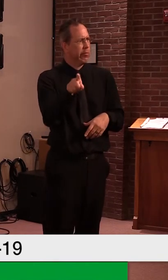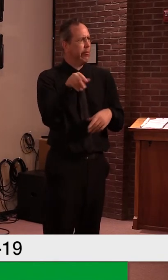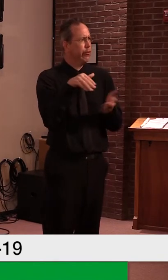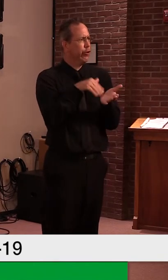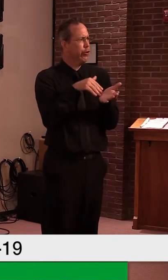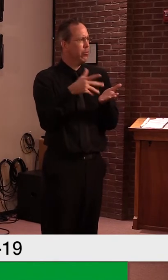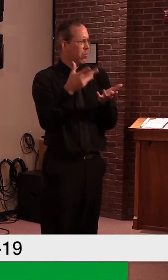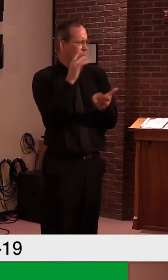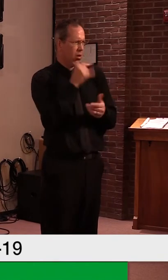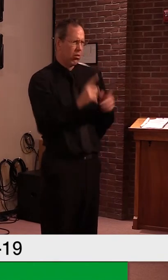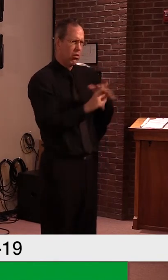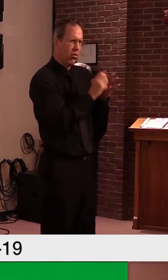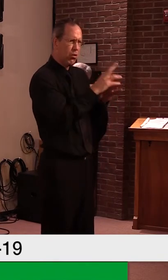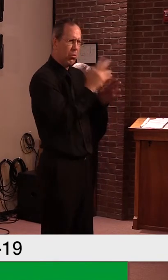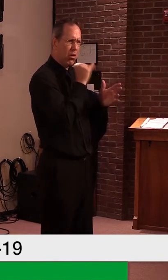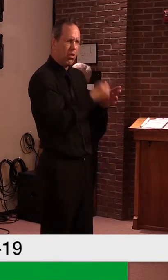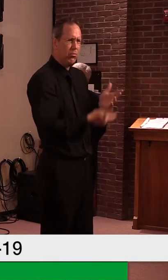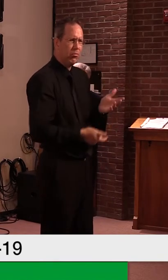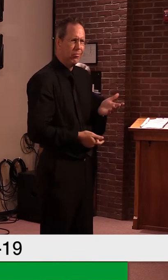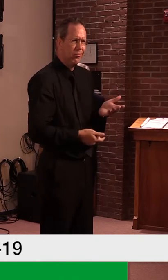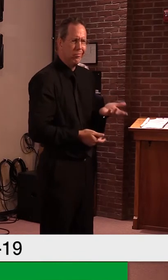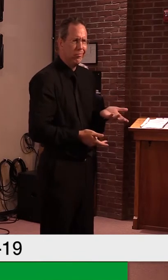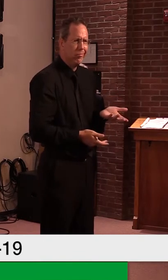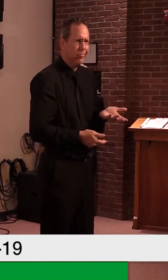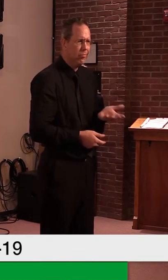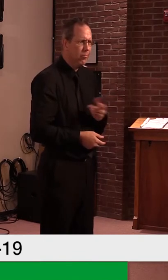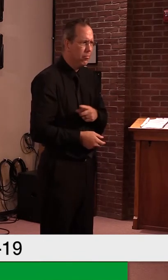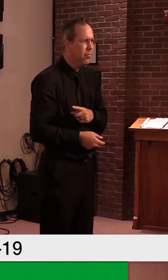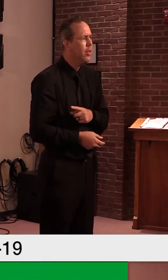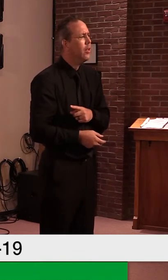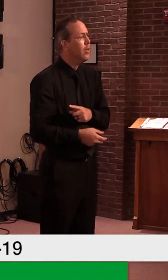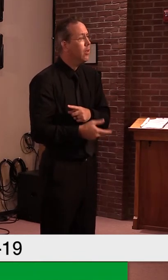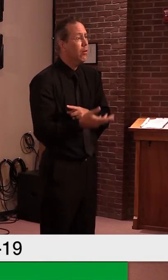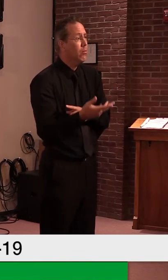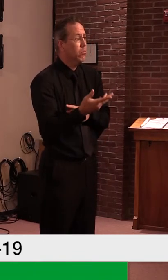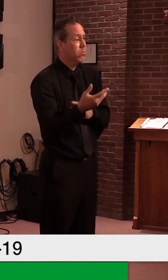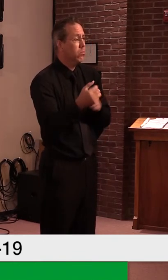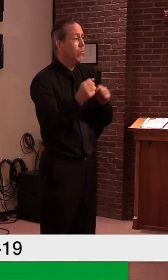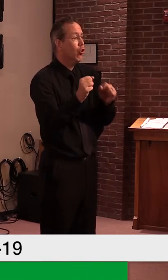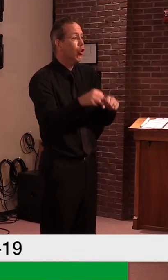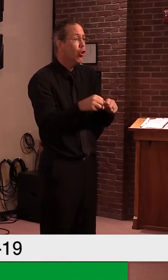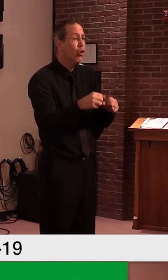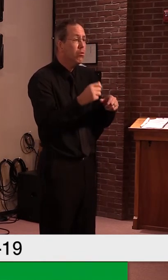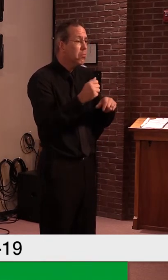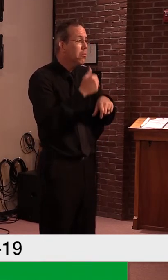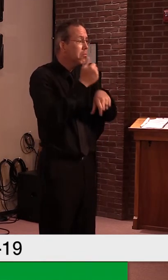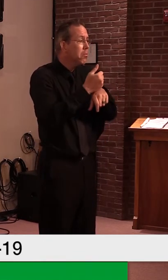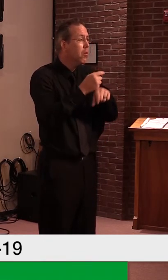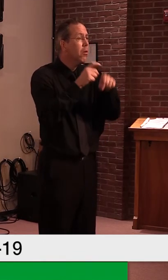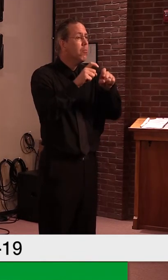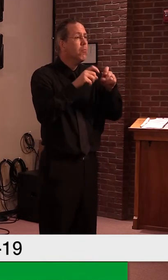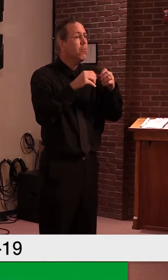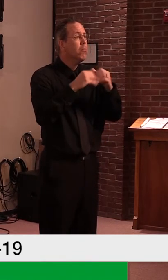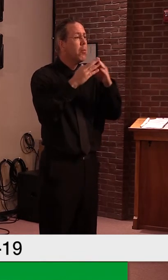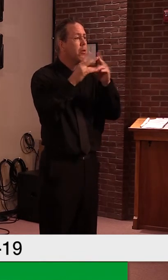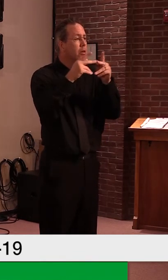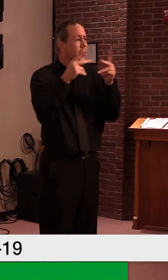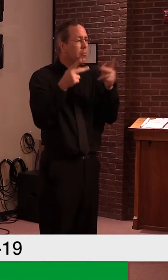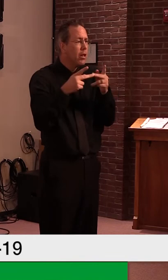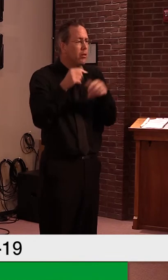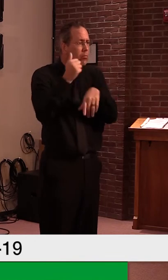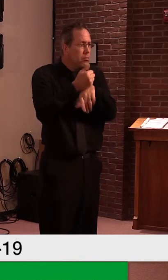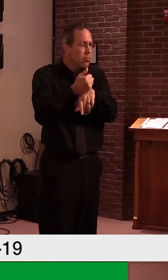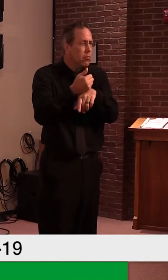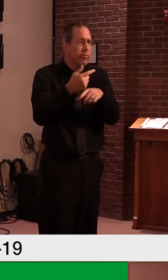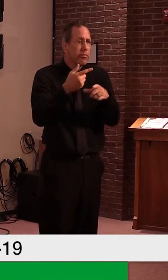uh, in the number of, uh, people signing up at some of these pop-up tests, uh, at this point in time. Um, but, um, but they can still do,